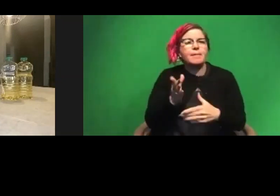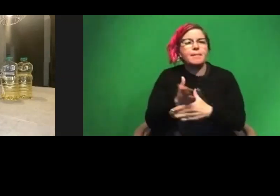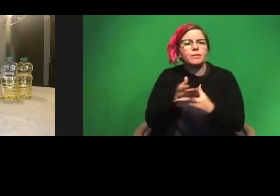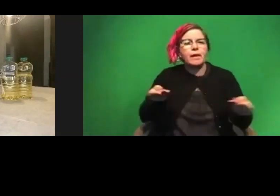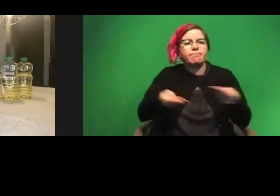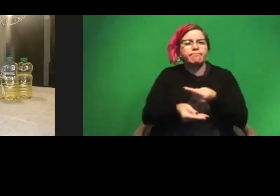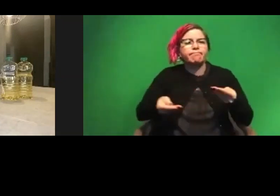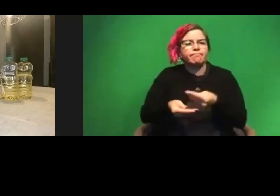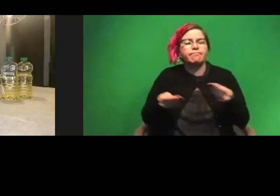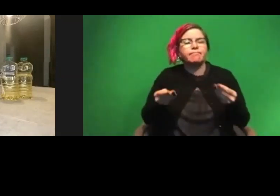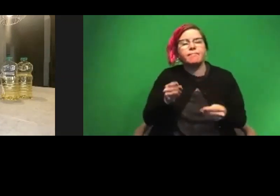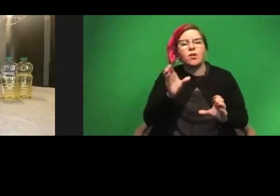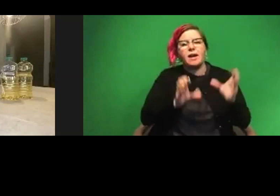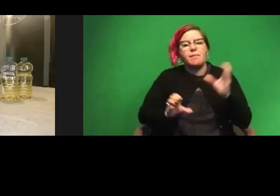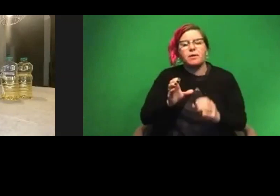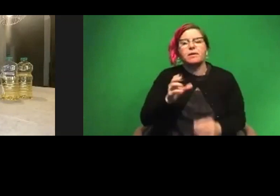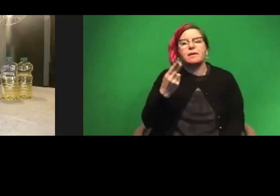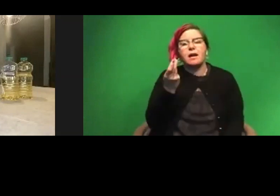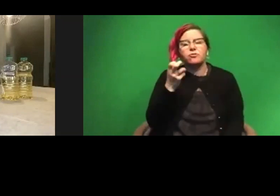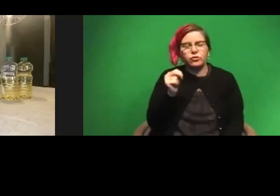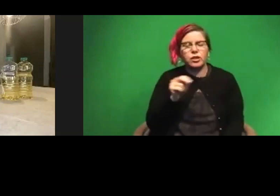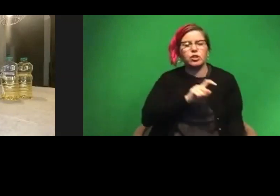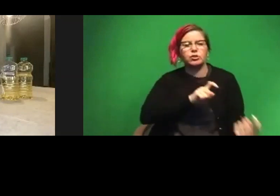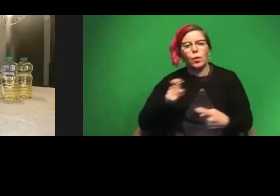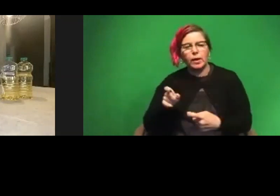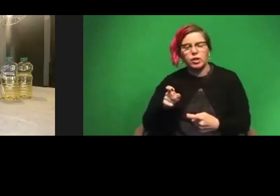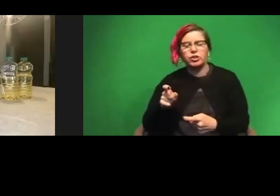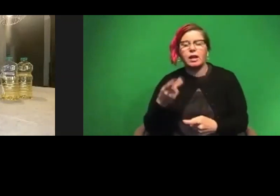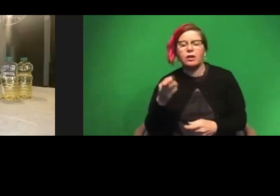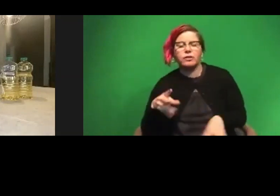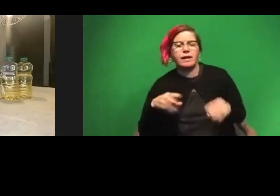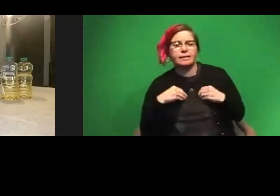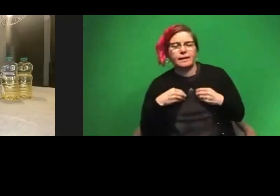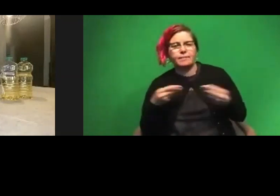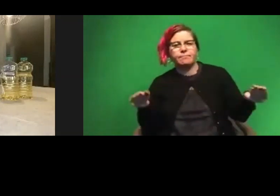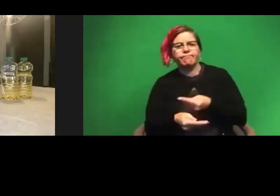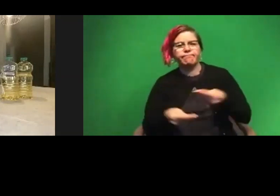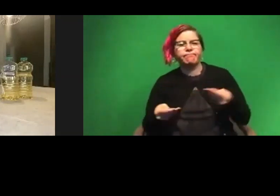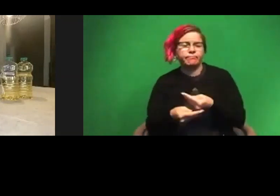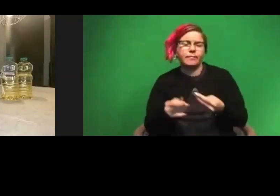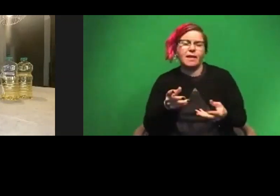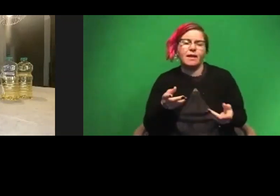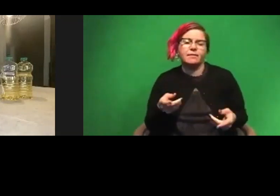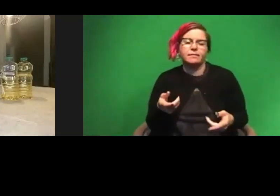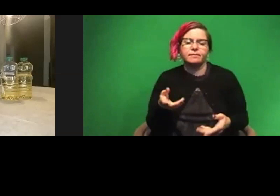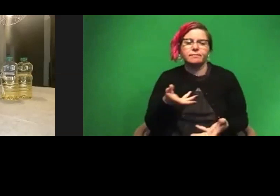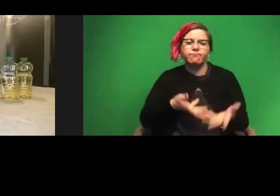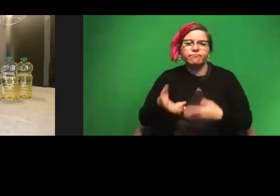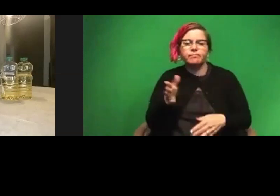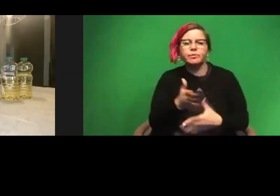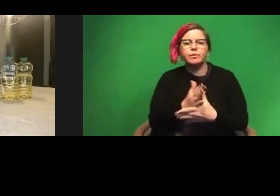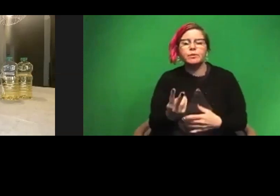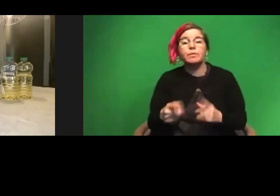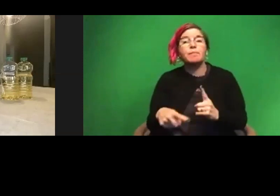There's hydrogen donation and hydrogen acceptance that's going on. that interchange between those two plus a few other